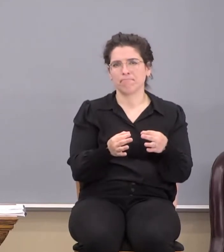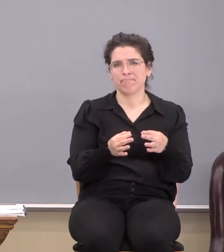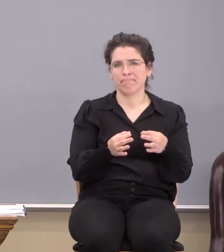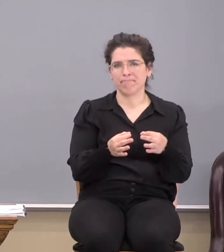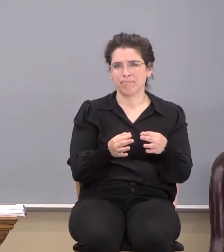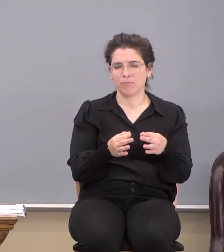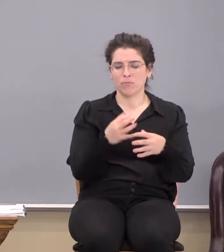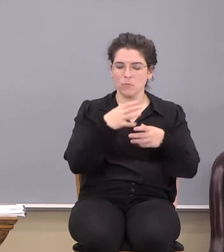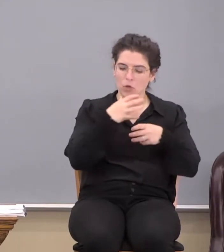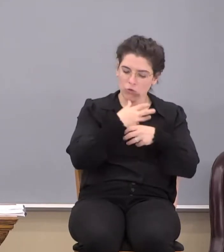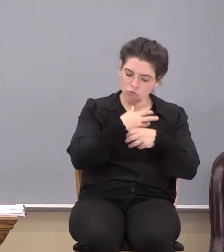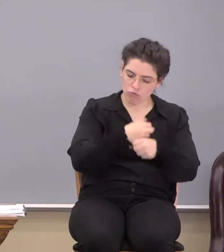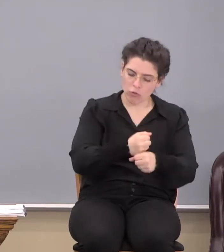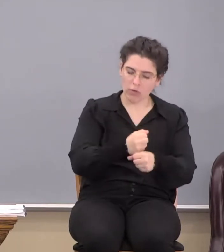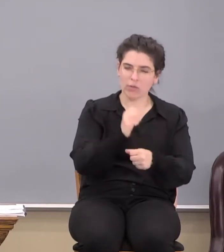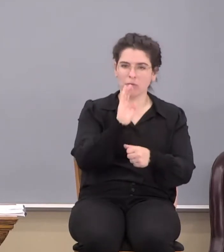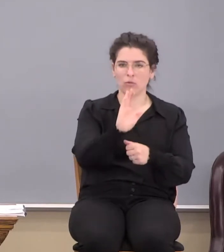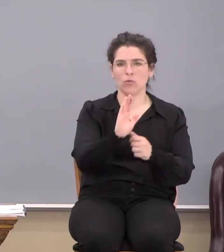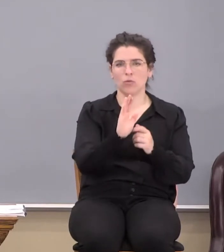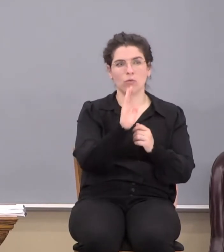I'm going to trust your word today.